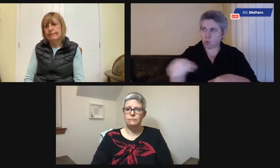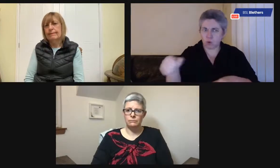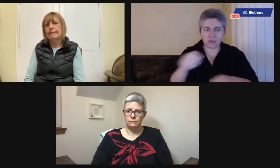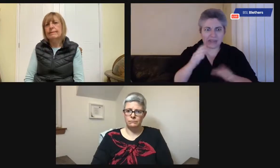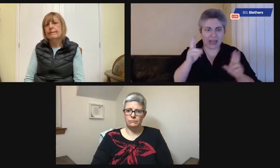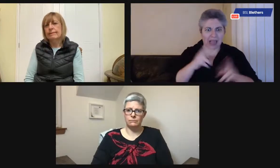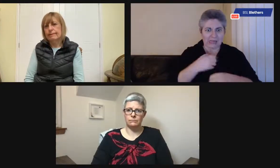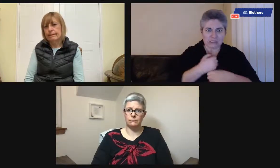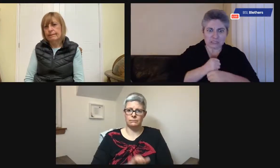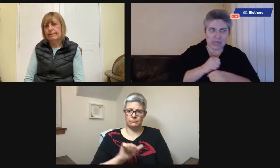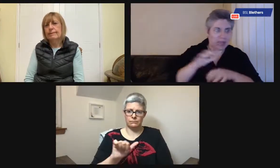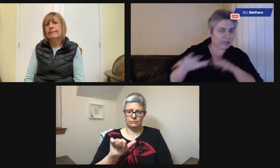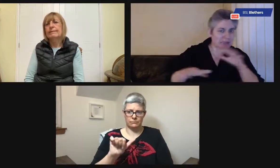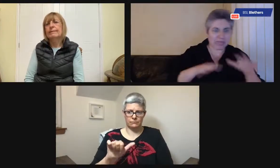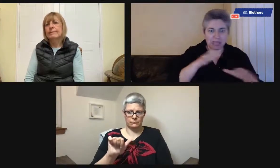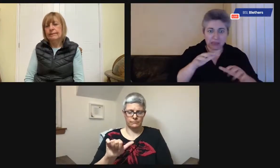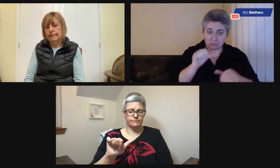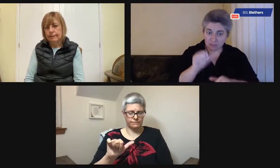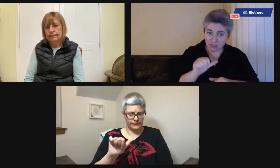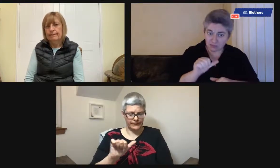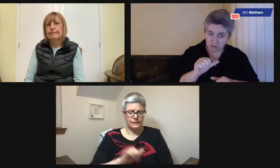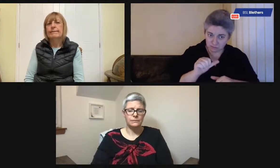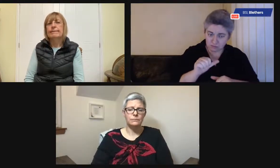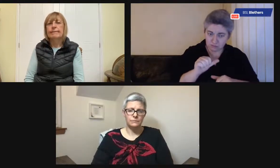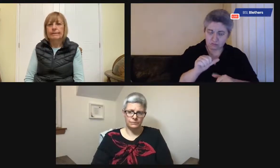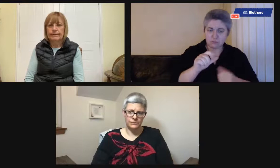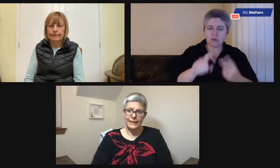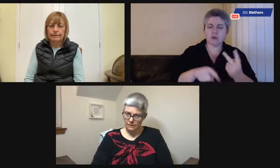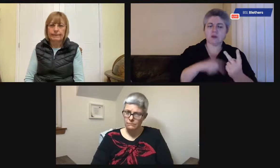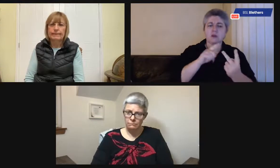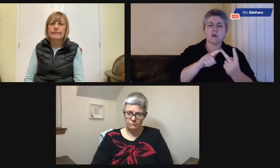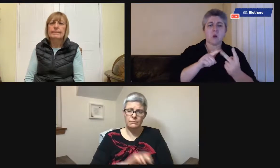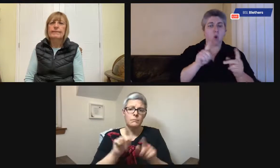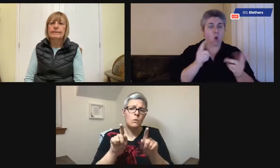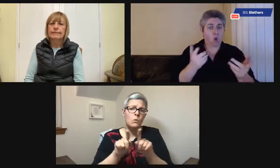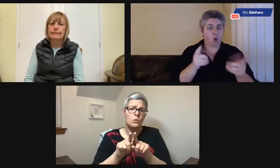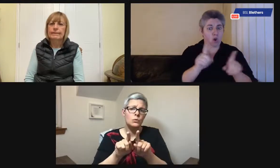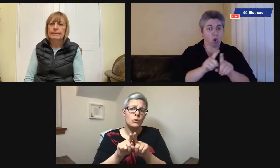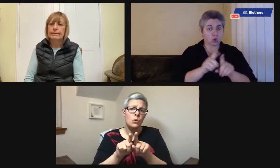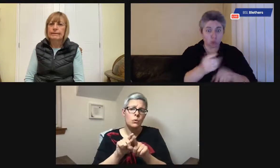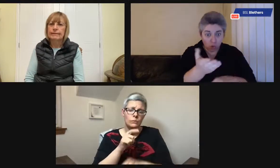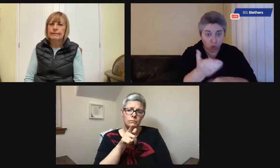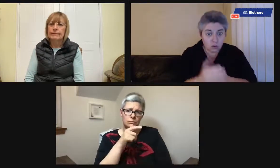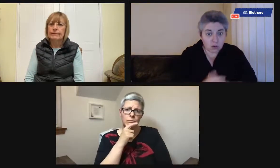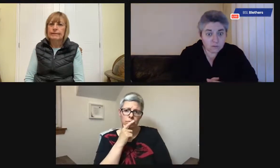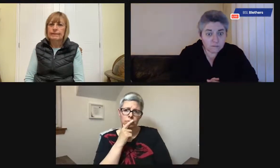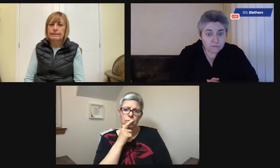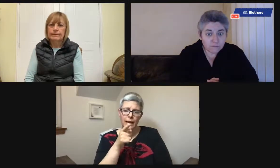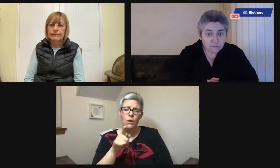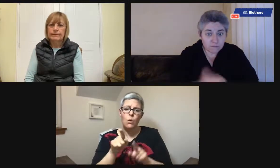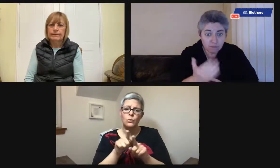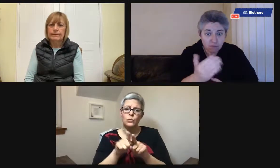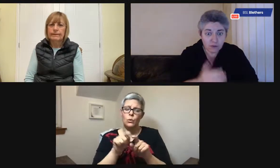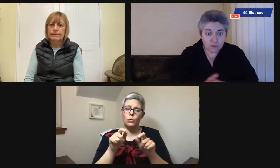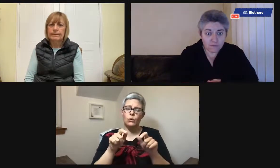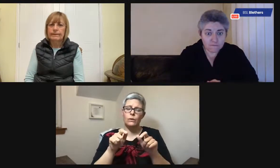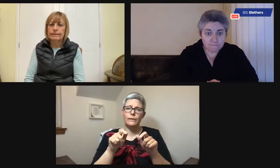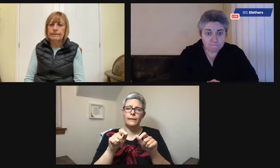print out things and put them on the different doors, just to reduce that hallway anxiety of where am I and where am I going. Emma?